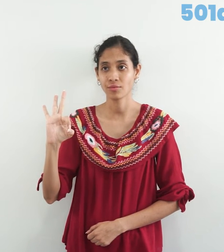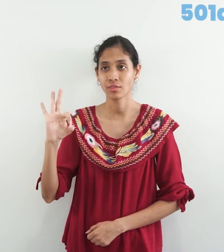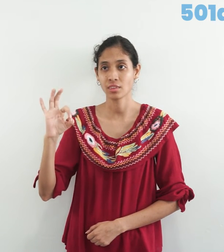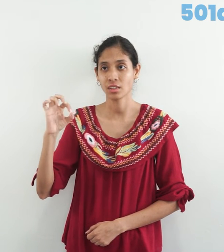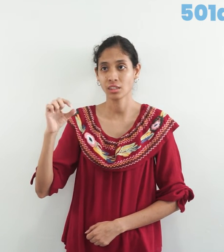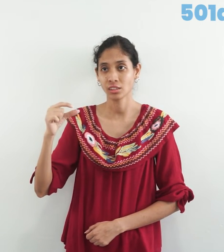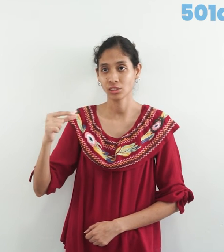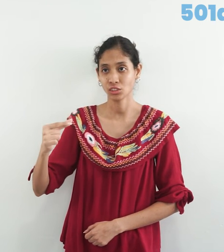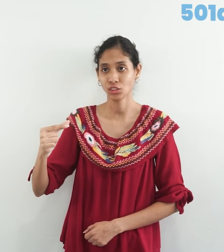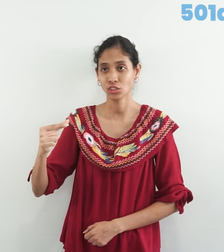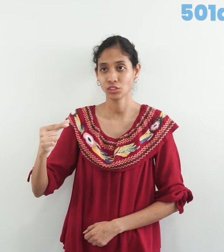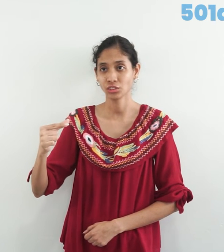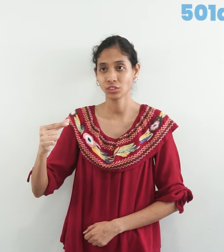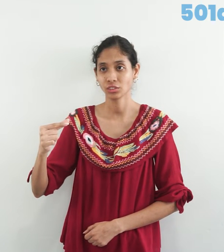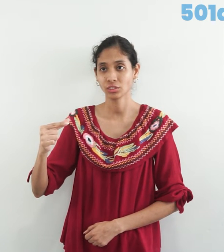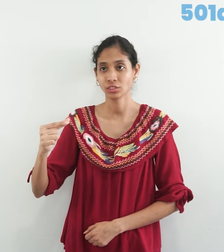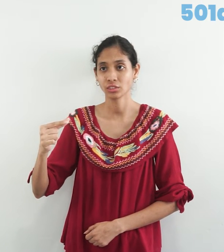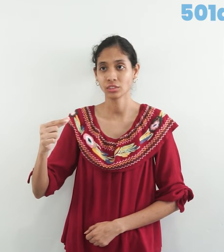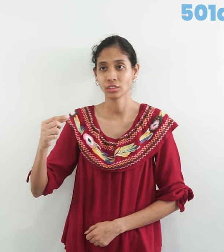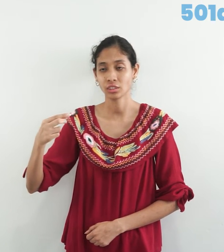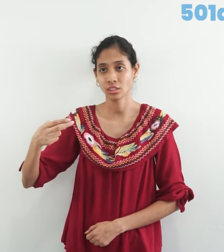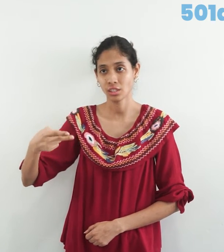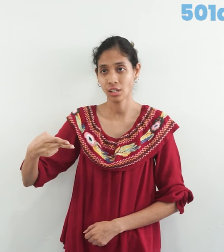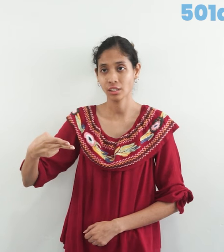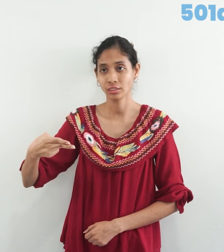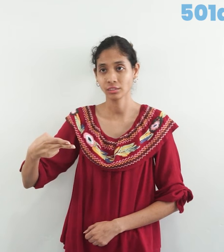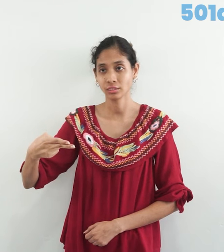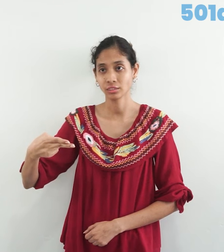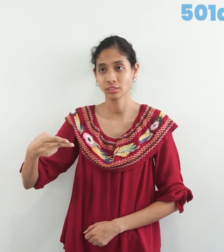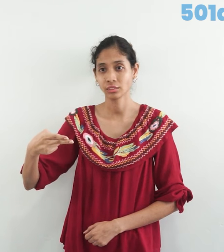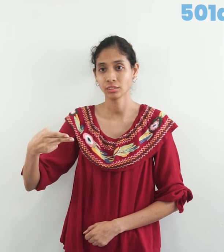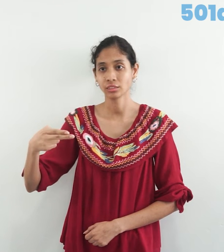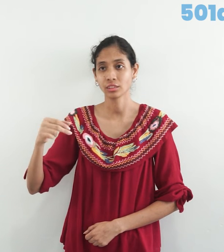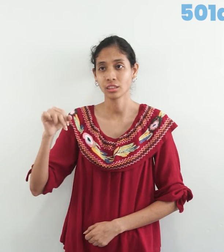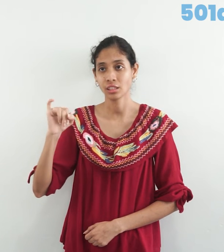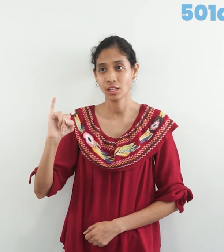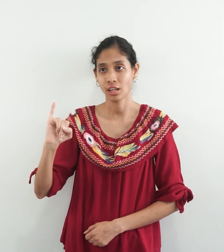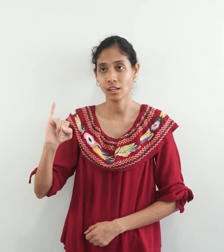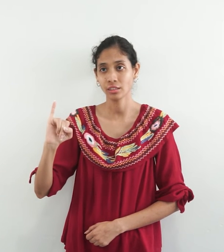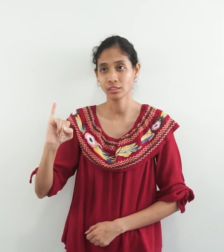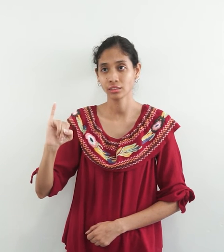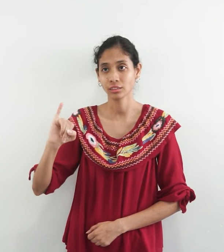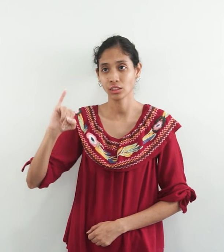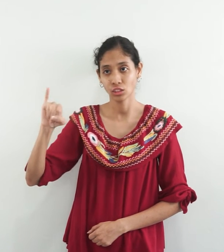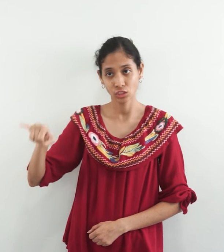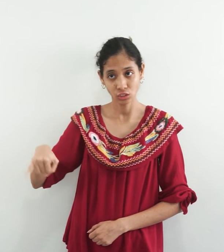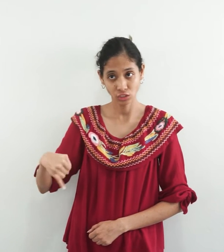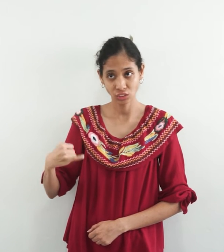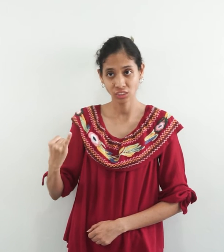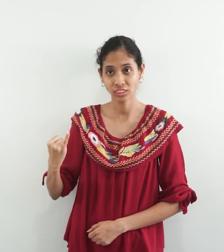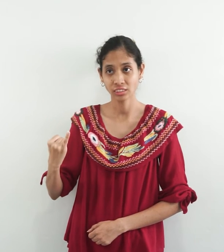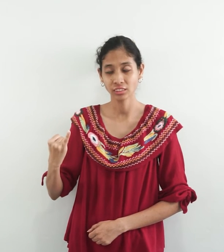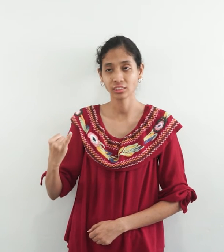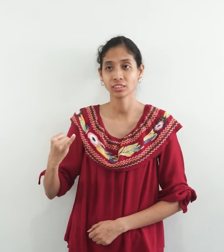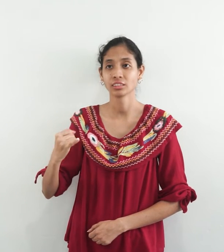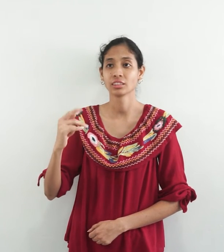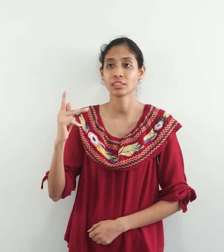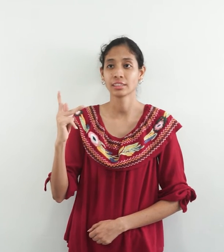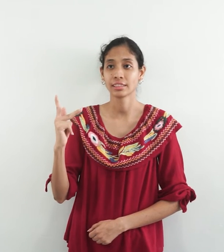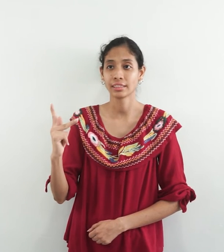G, H, I, J, K,